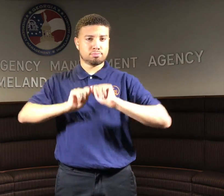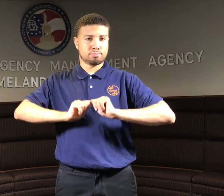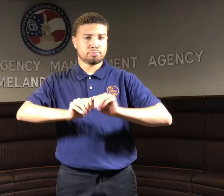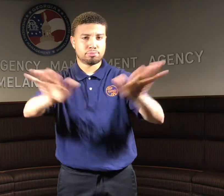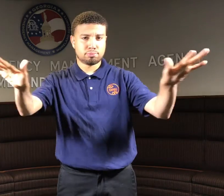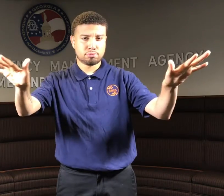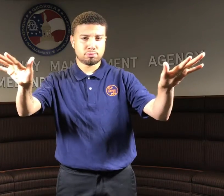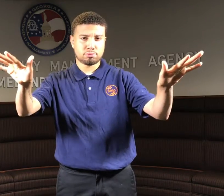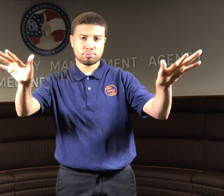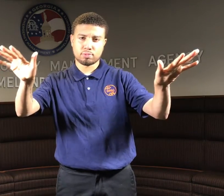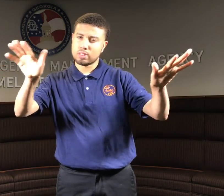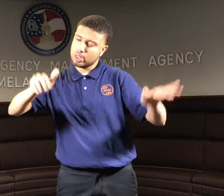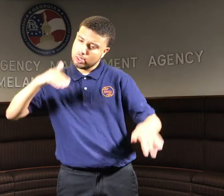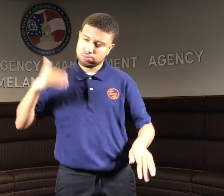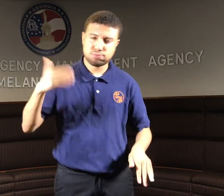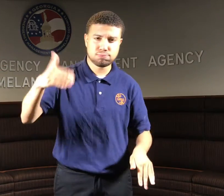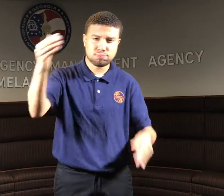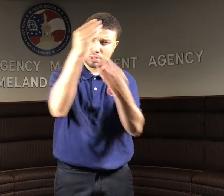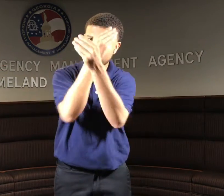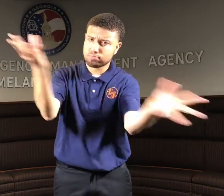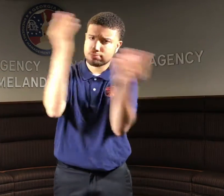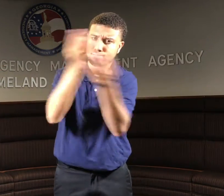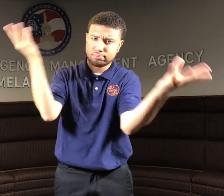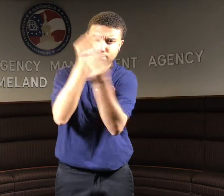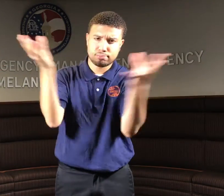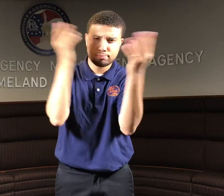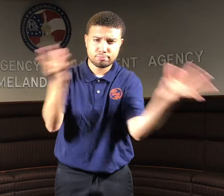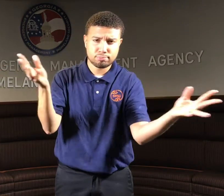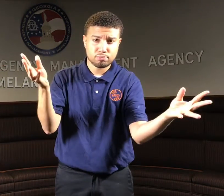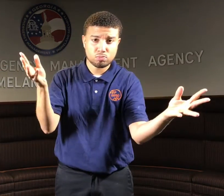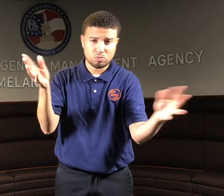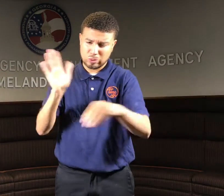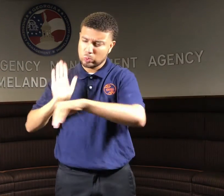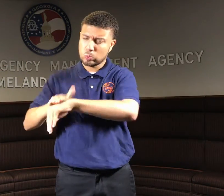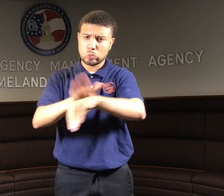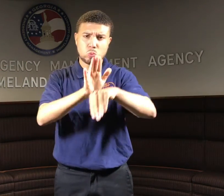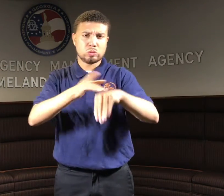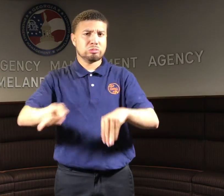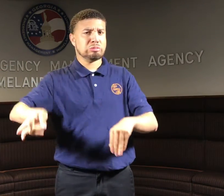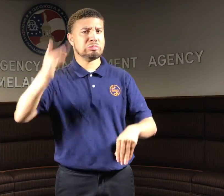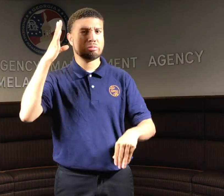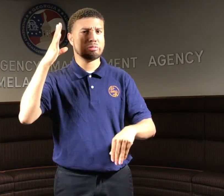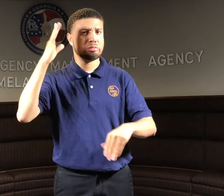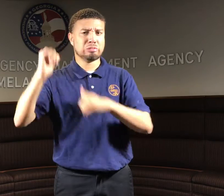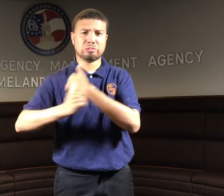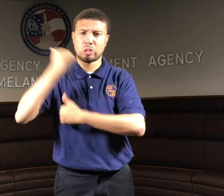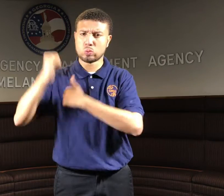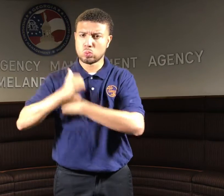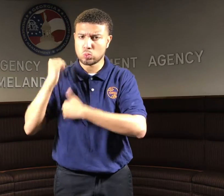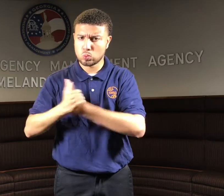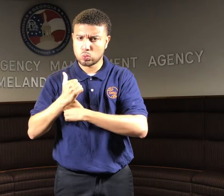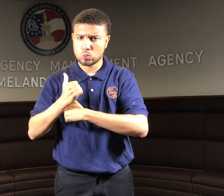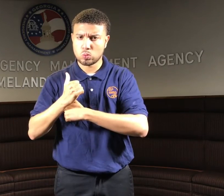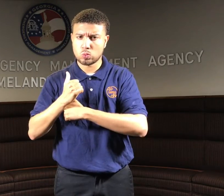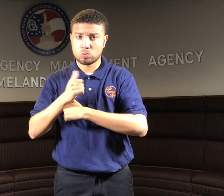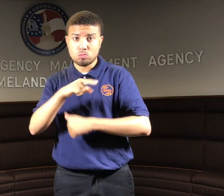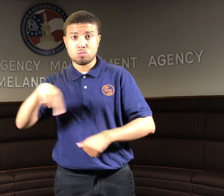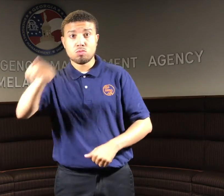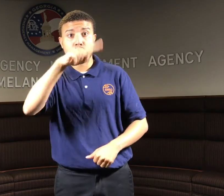text information embedded in its broadcasts to provide timely, critical warnings of life-threatening events to the deaf and hard of